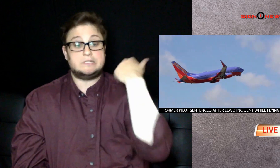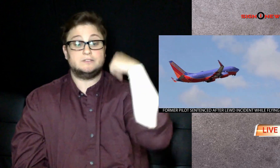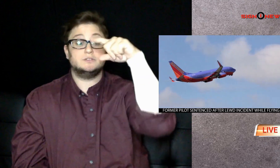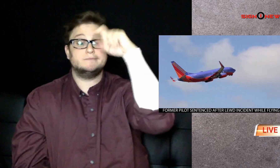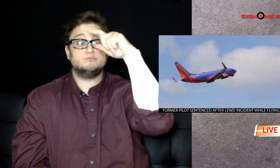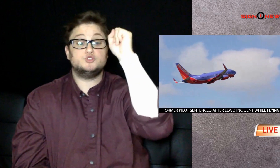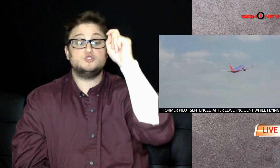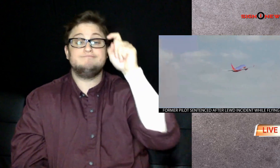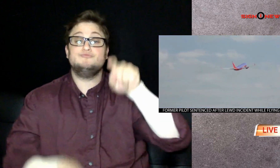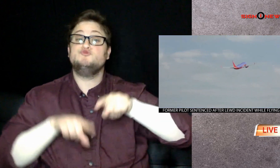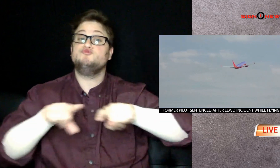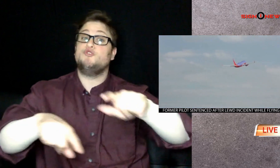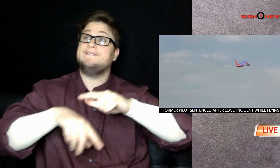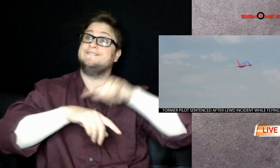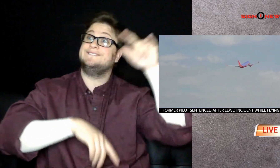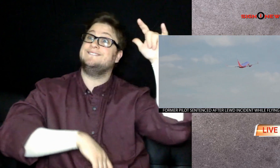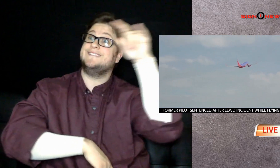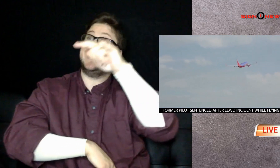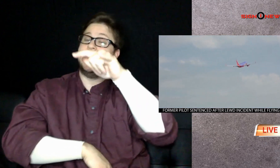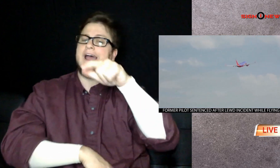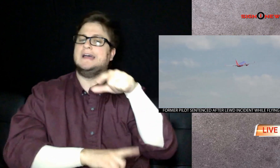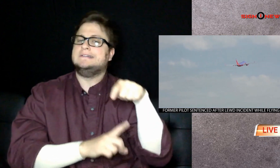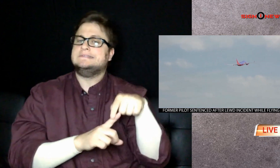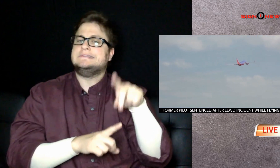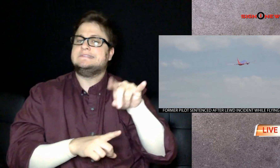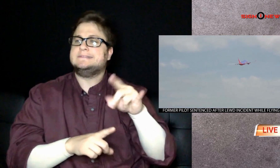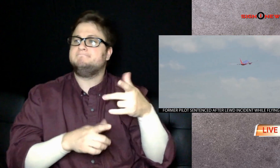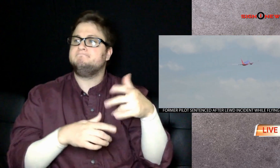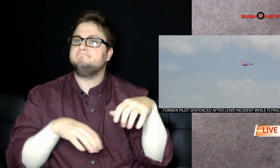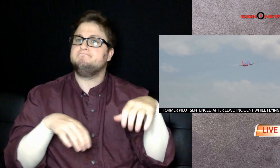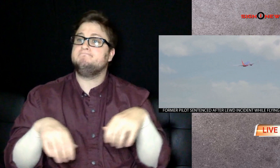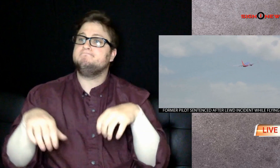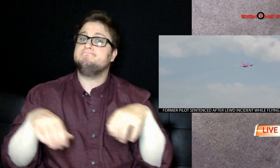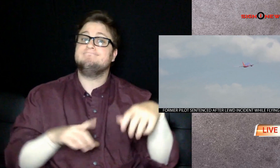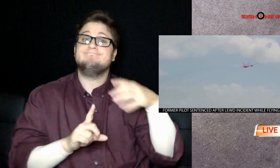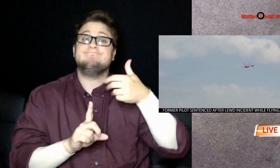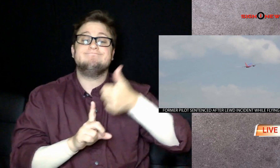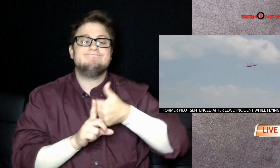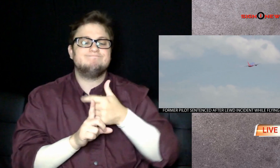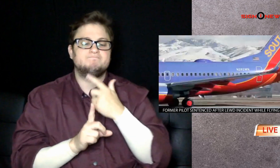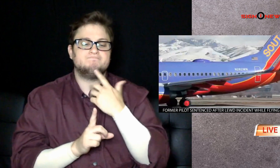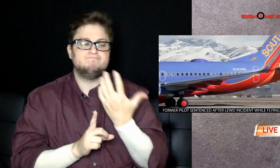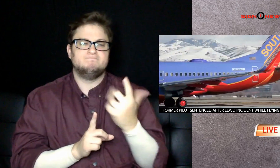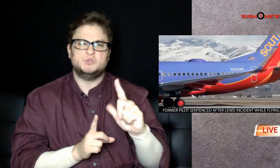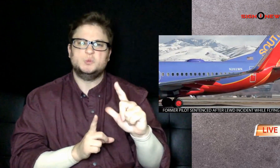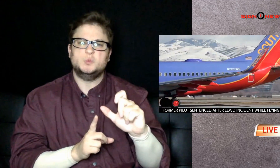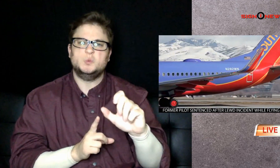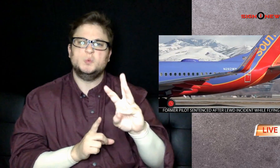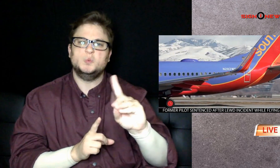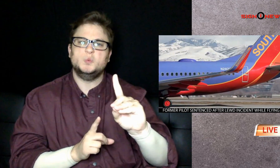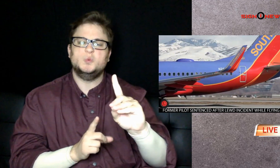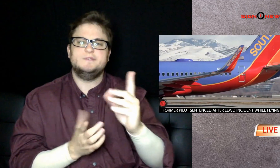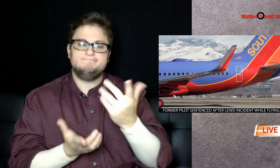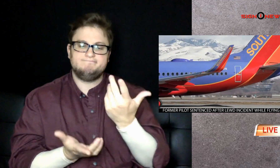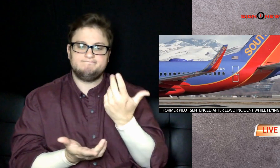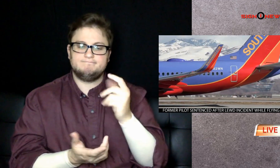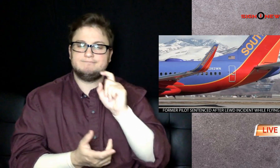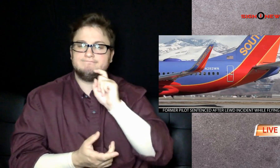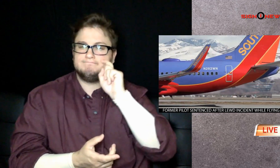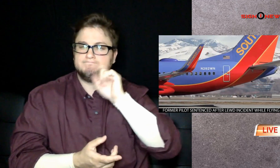60-year-old former Southwest Airlines pilot Michael Hawk has been sentenced to a year of probation